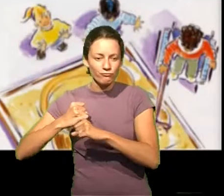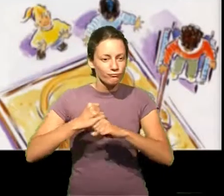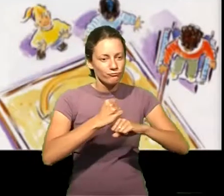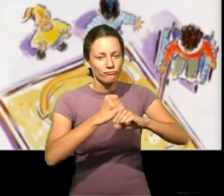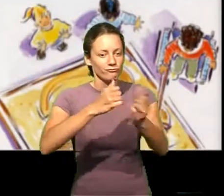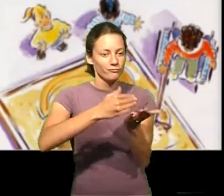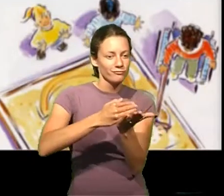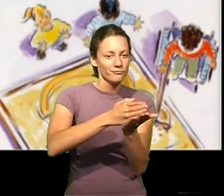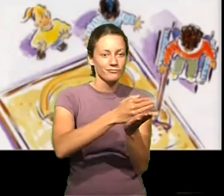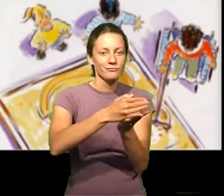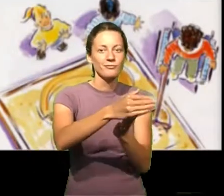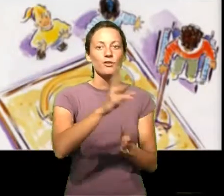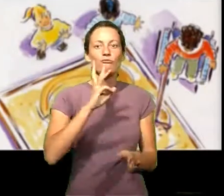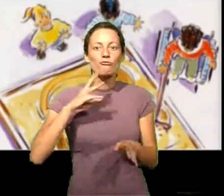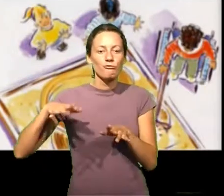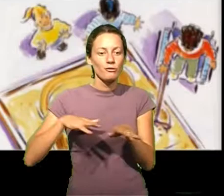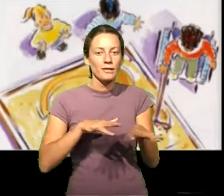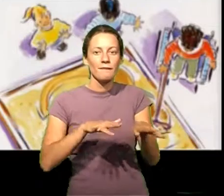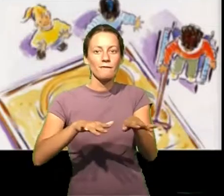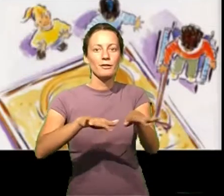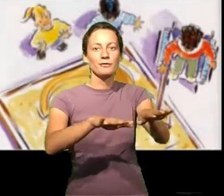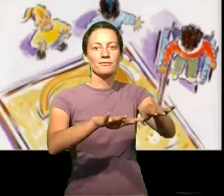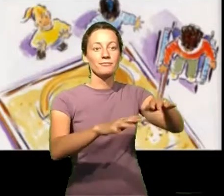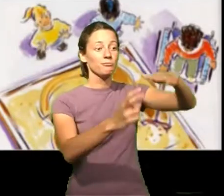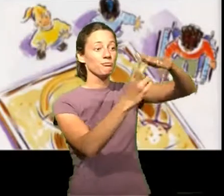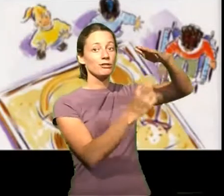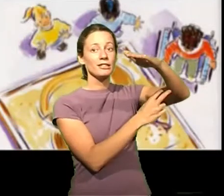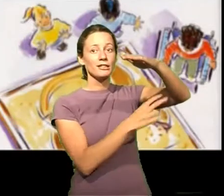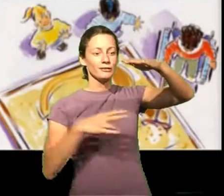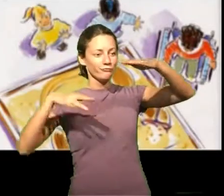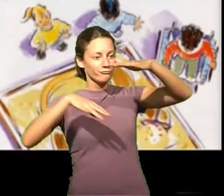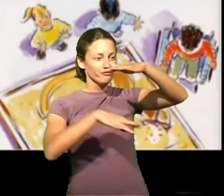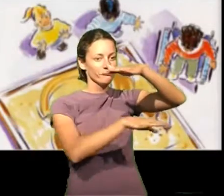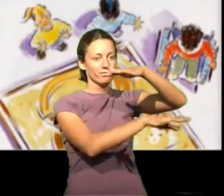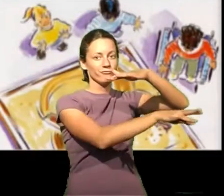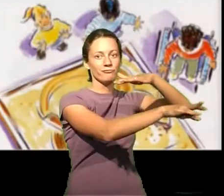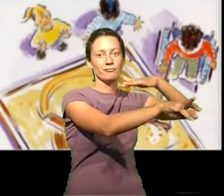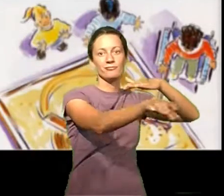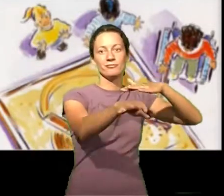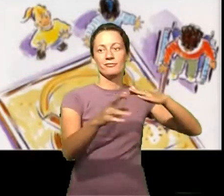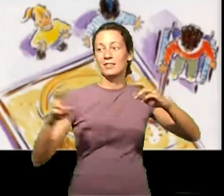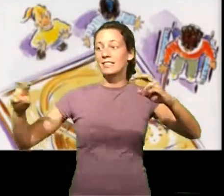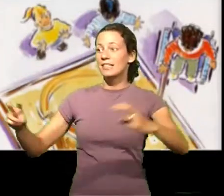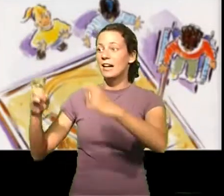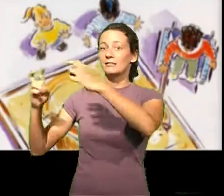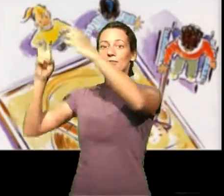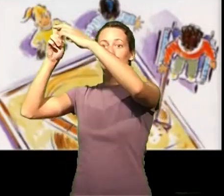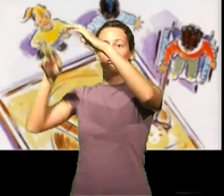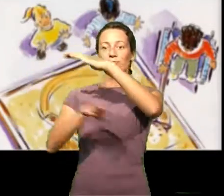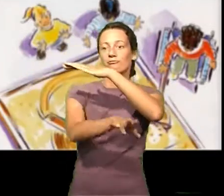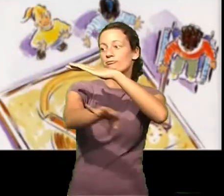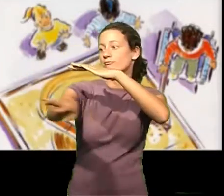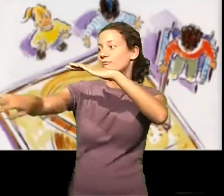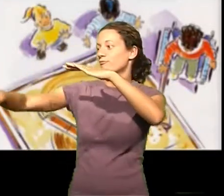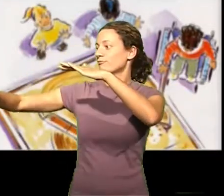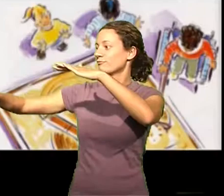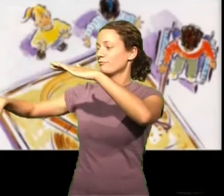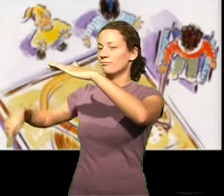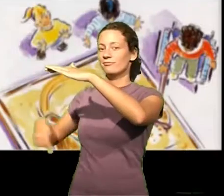Rob made a long river. It went under the bridge and around Abby's castle.